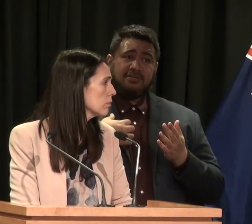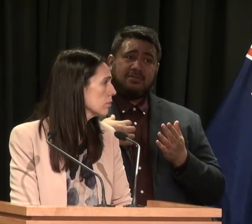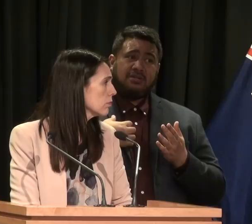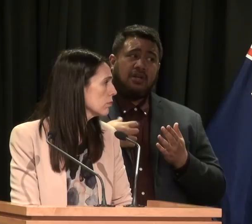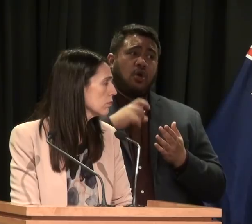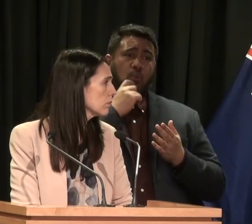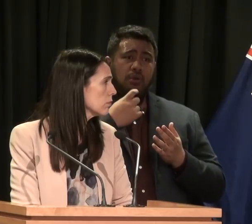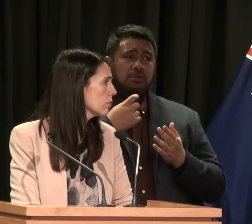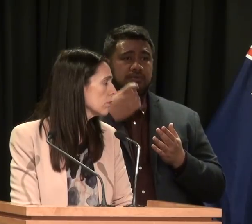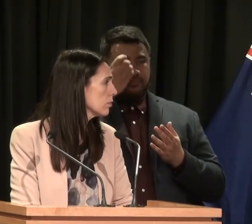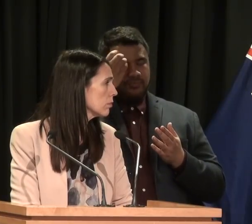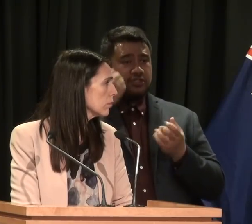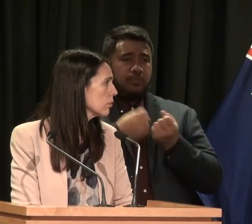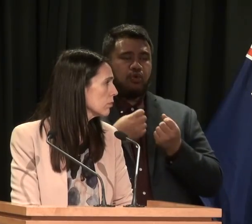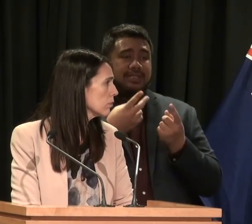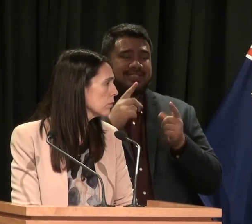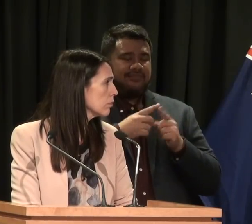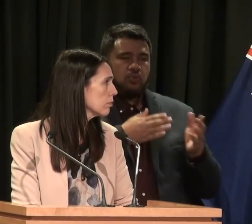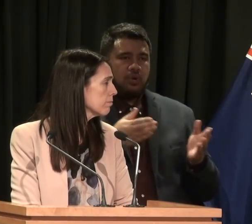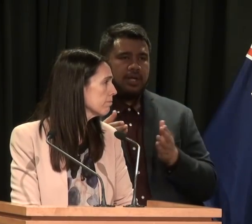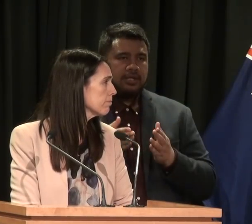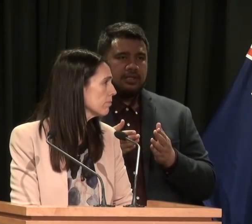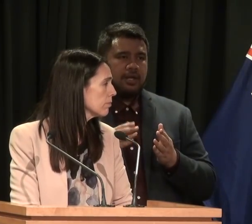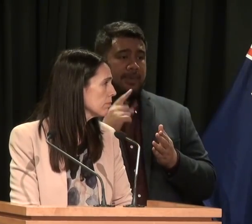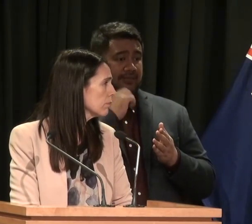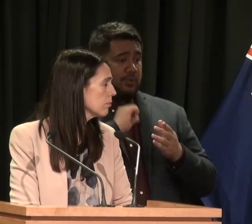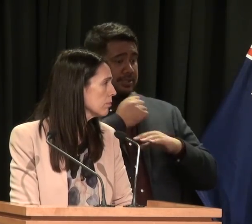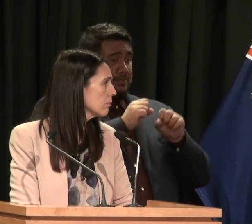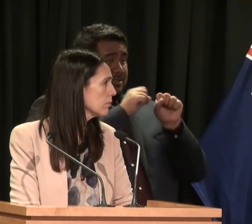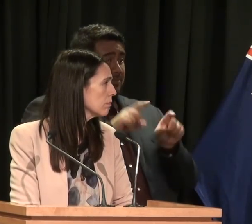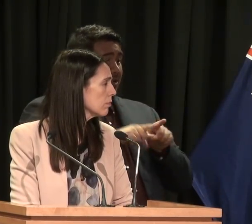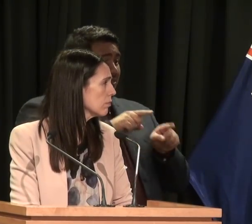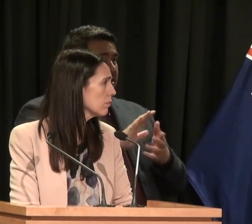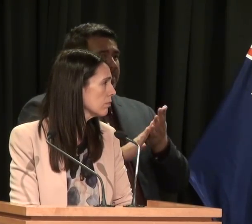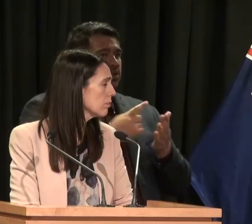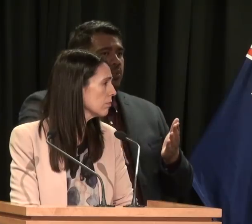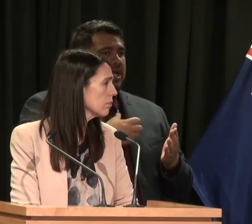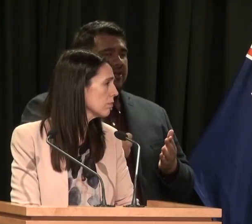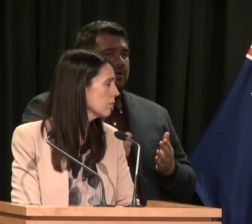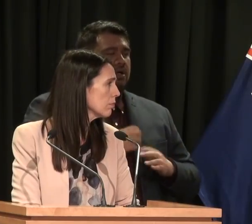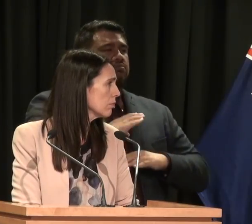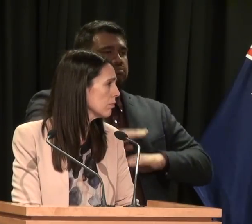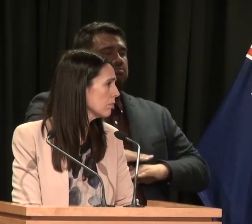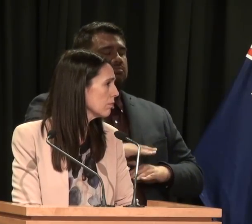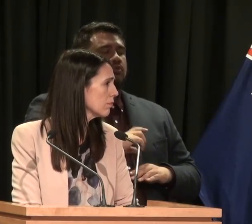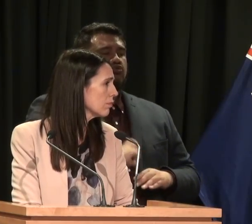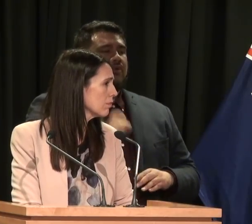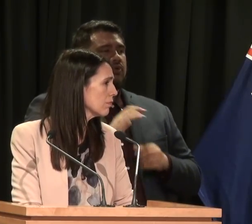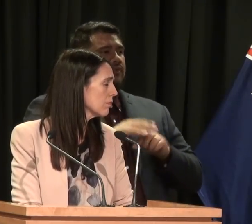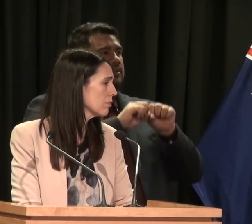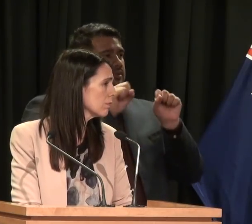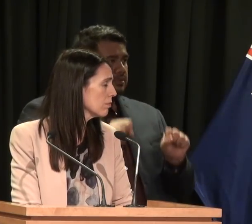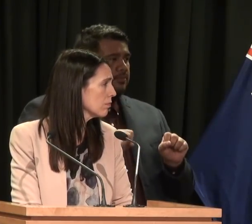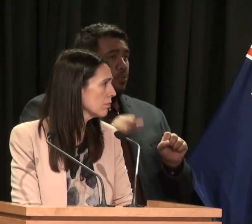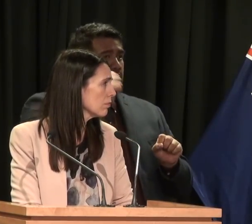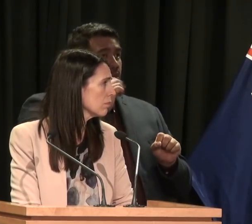in one way or another. Having this kind of regime means that. We have some certainty about that. Everybody involved